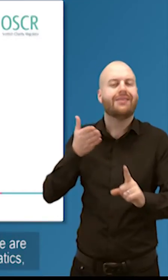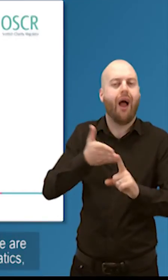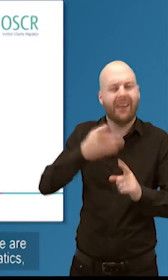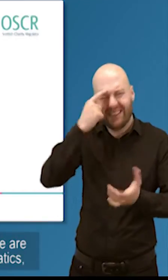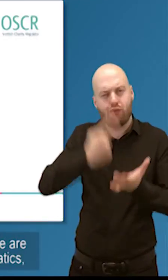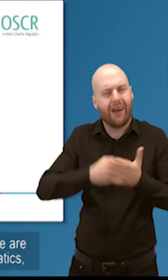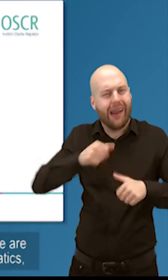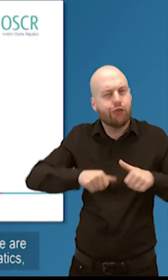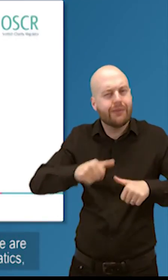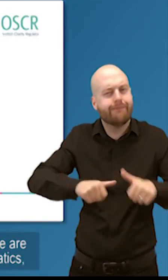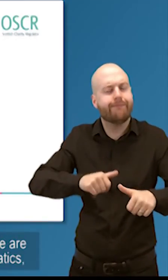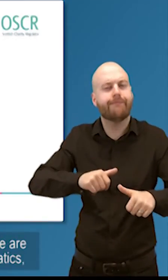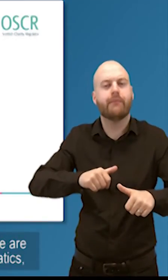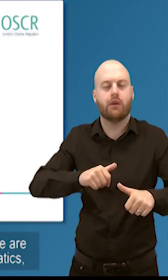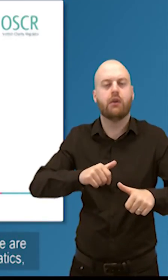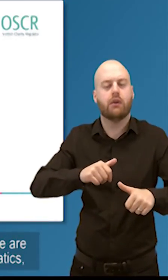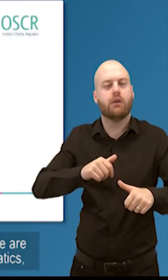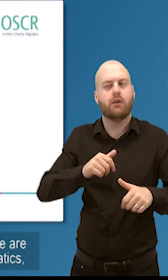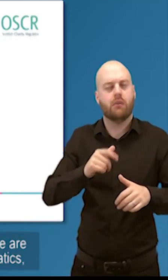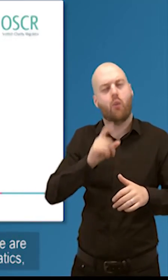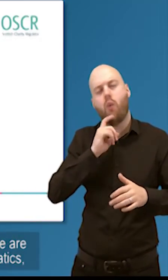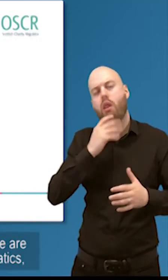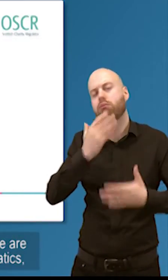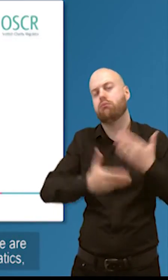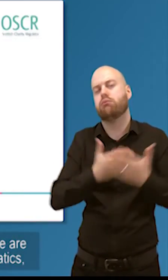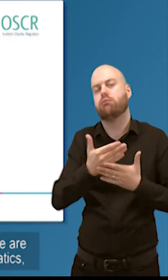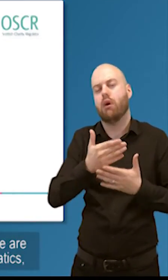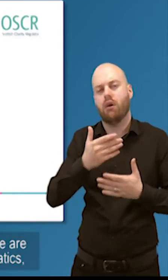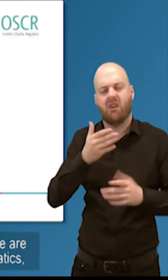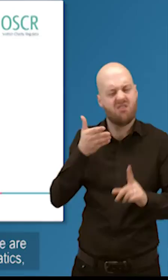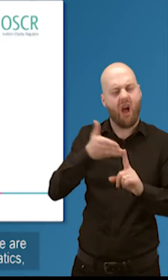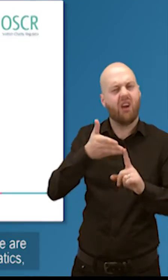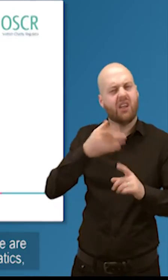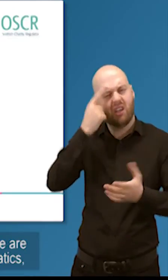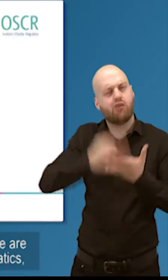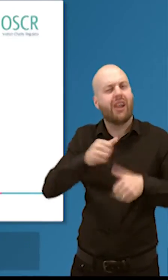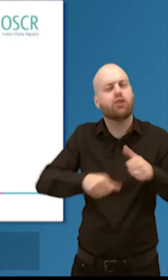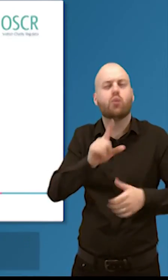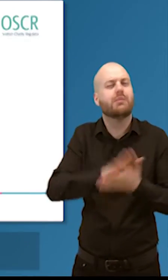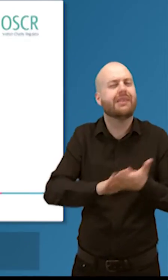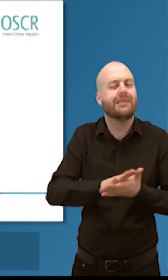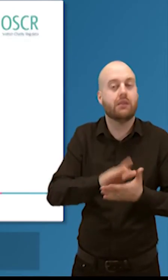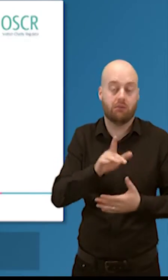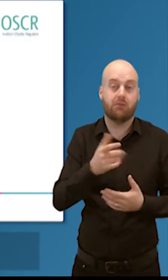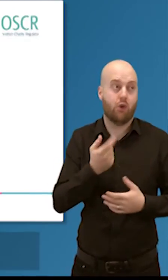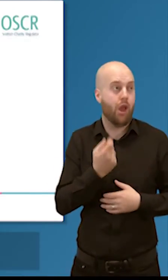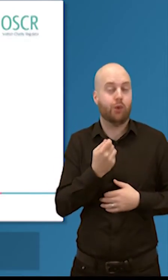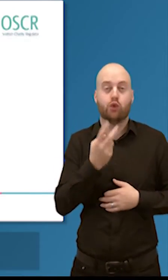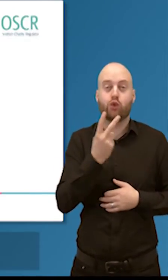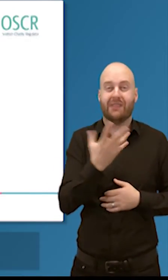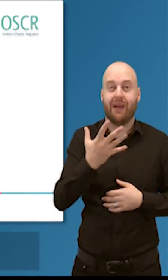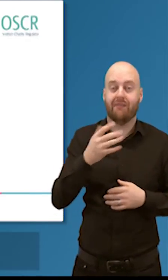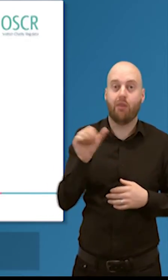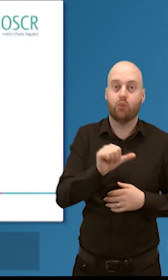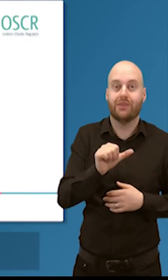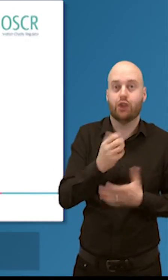everybody's information in the same way all of the time so there are particular things particular areas particular thematics that we we look at and we drill into